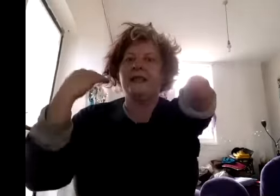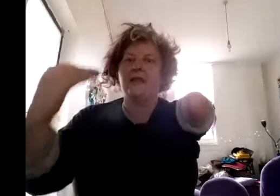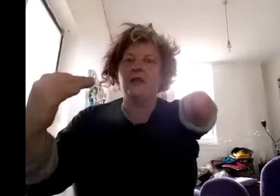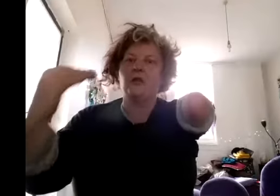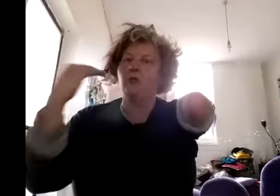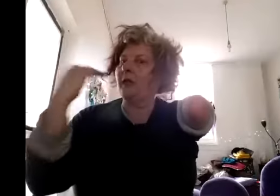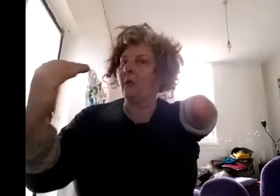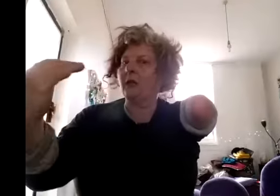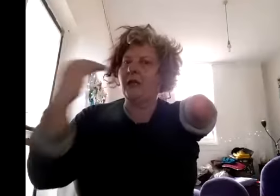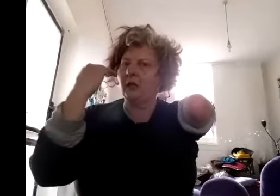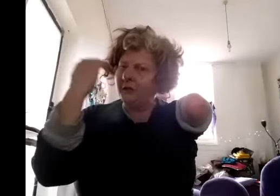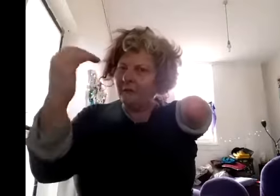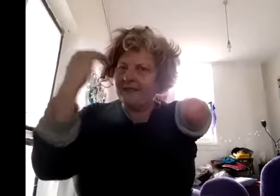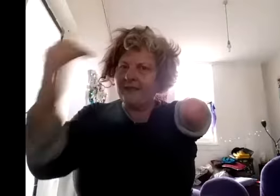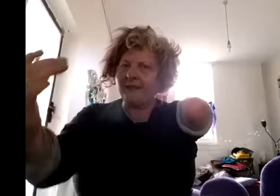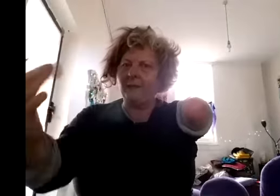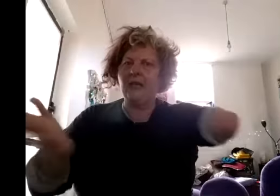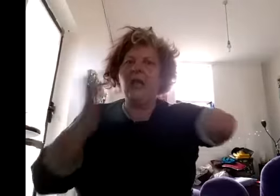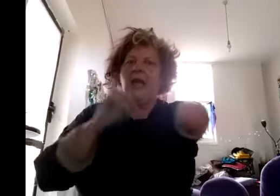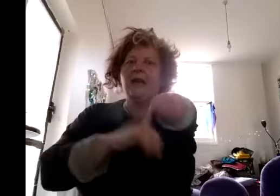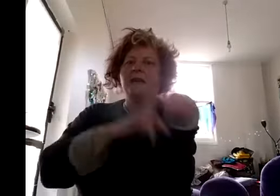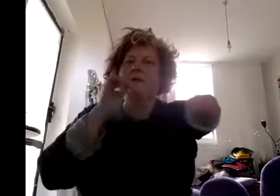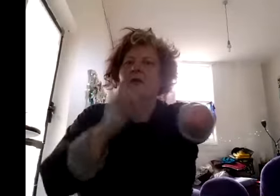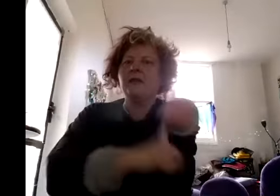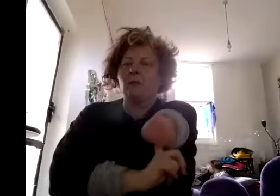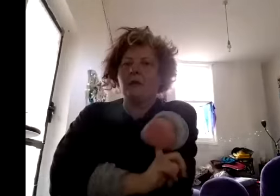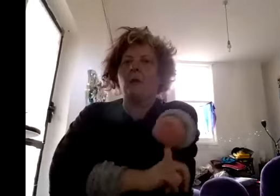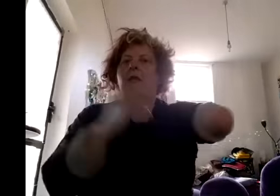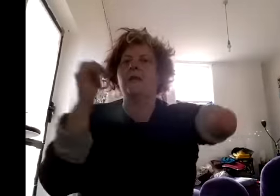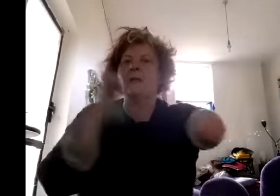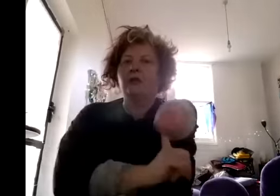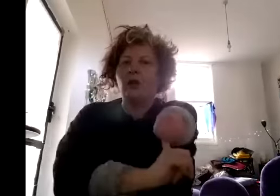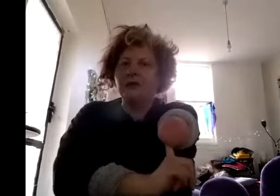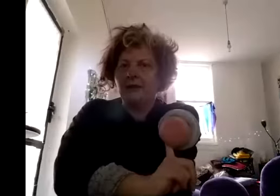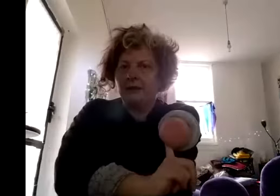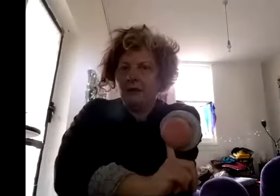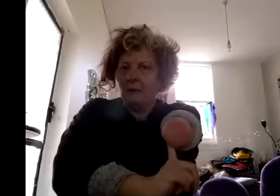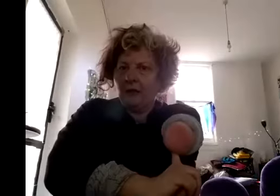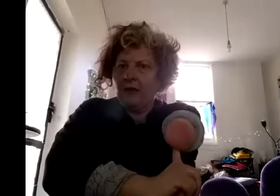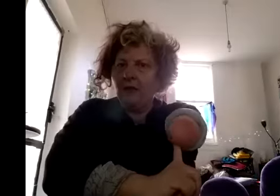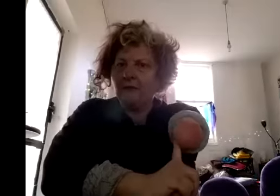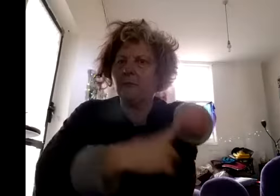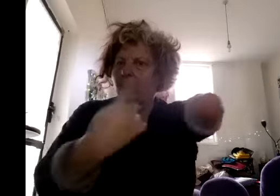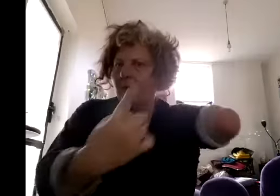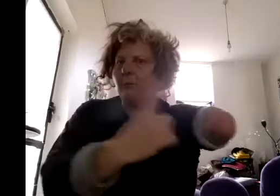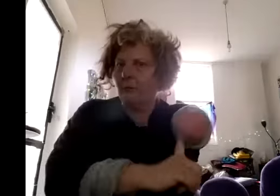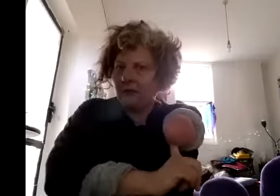danger really quickly you can sort of assess something and there's a few things that went through my mind sheltered background maybe parental